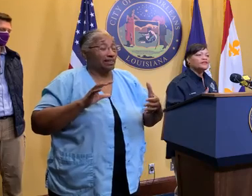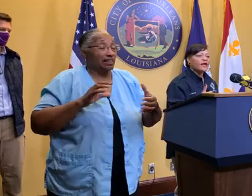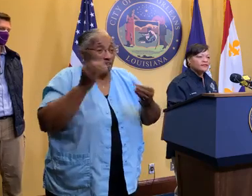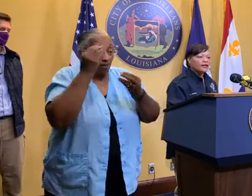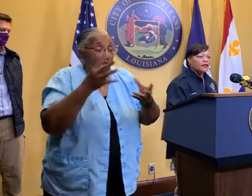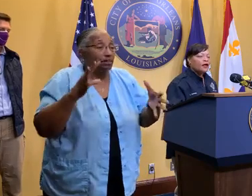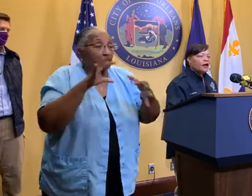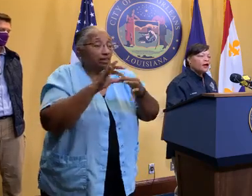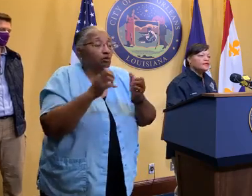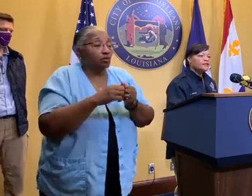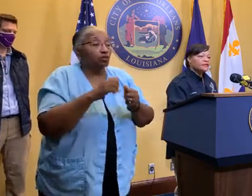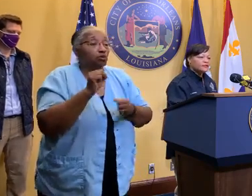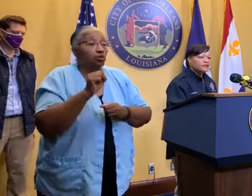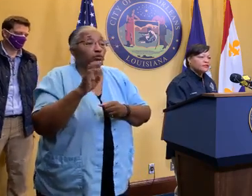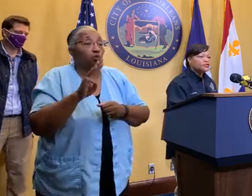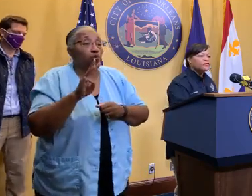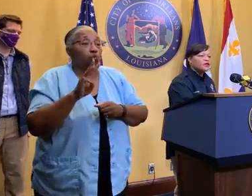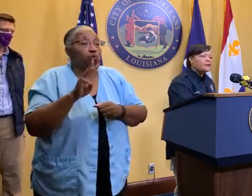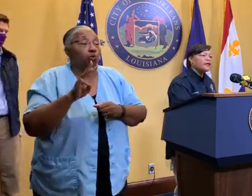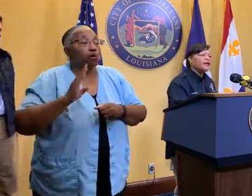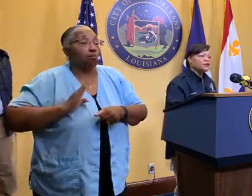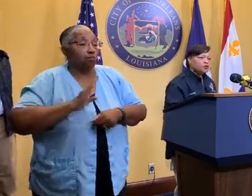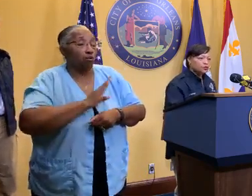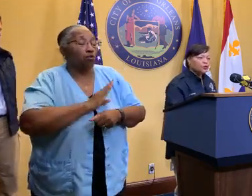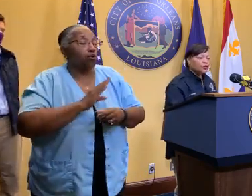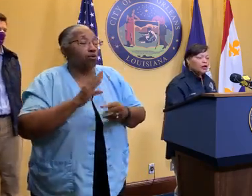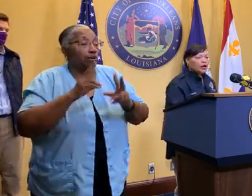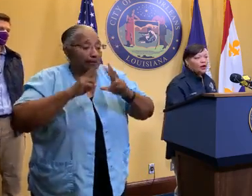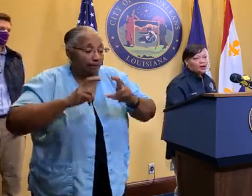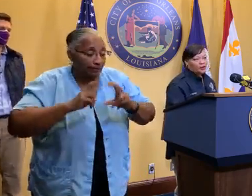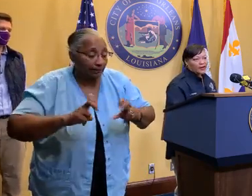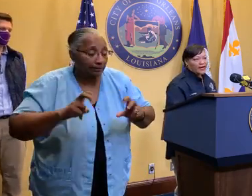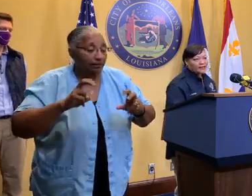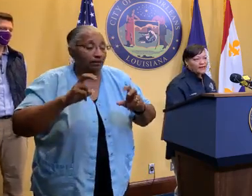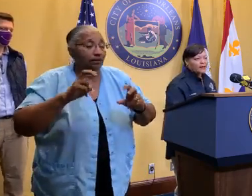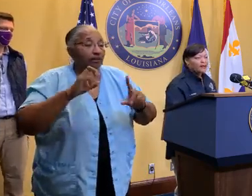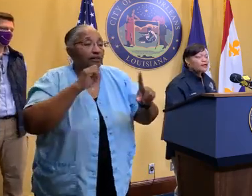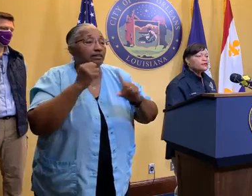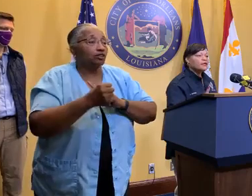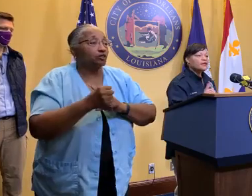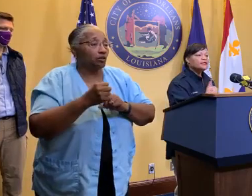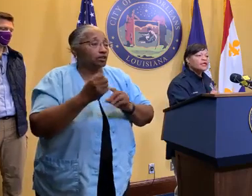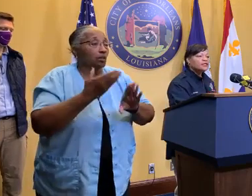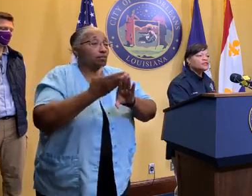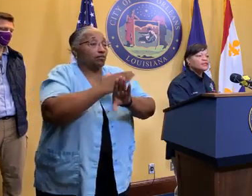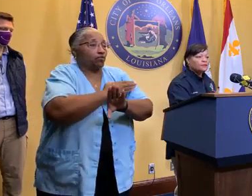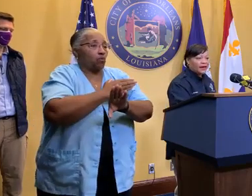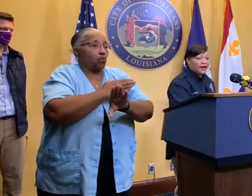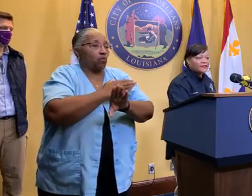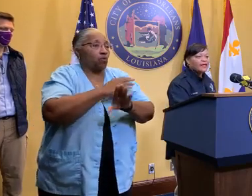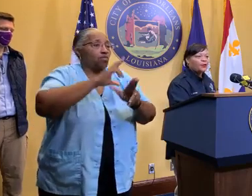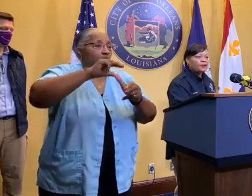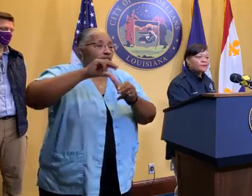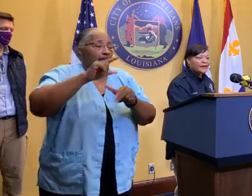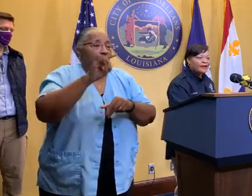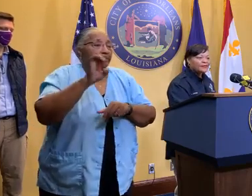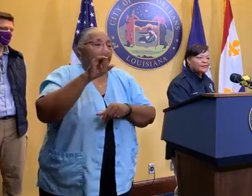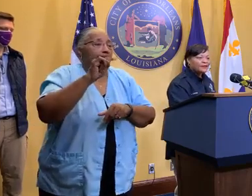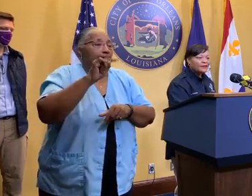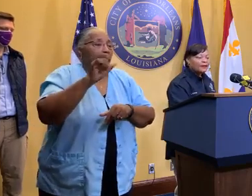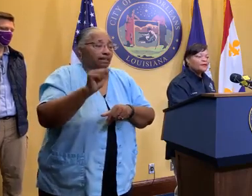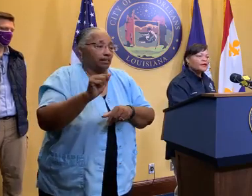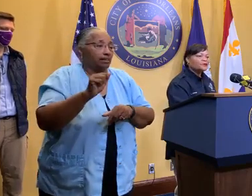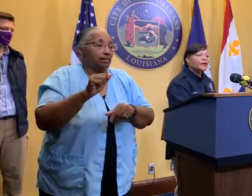and us assessing the existing conditions coming into Hurricane ZAIDA. But the contingency plans that were in